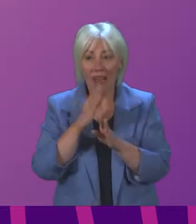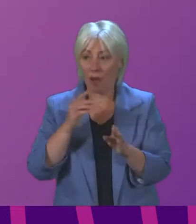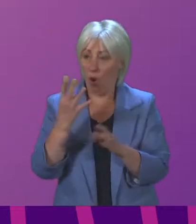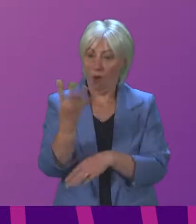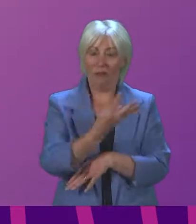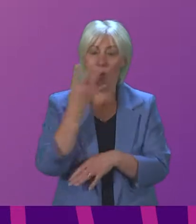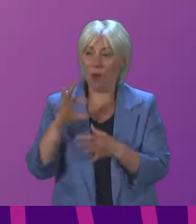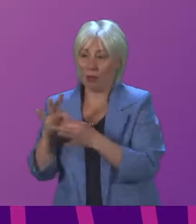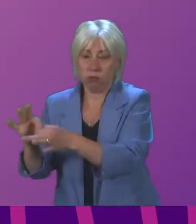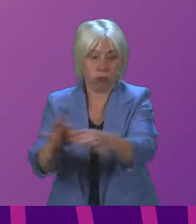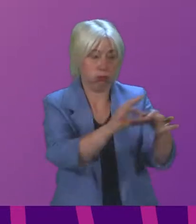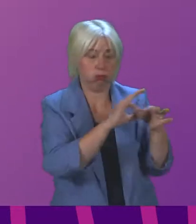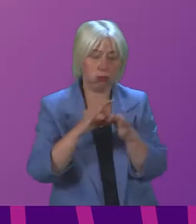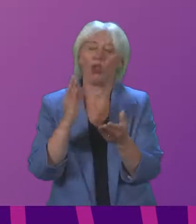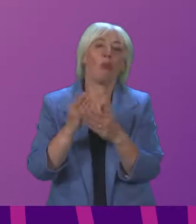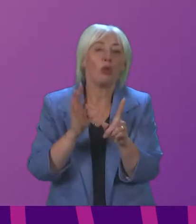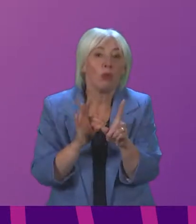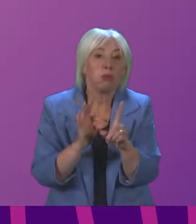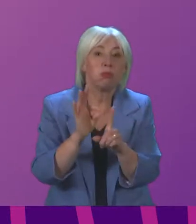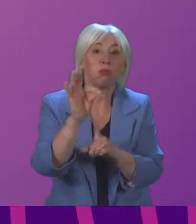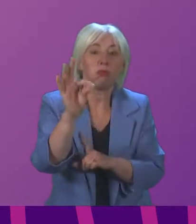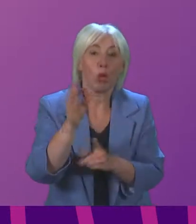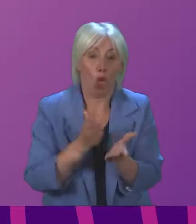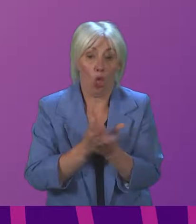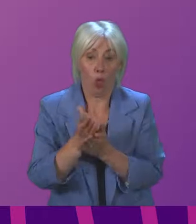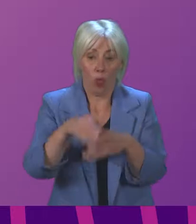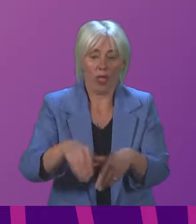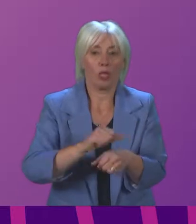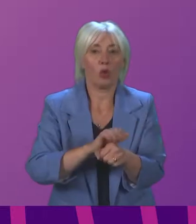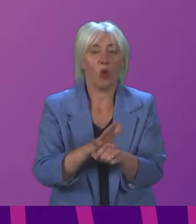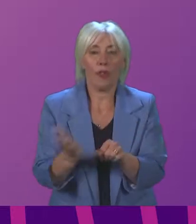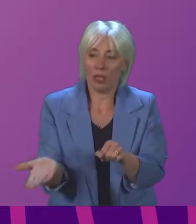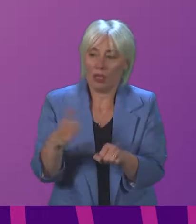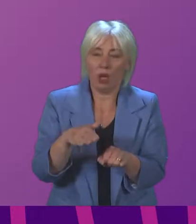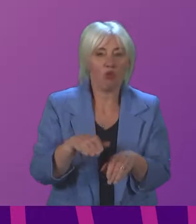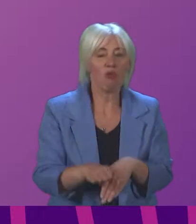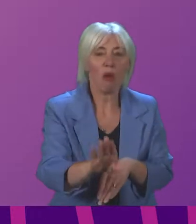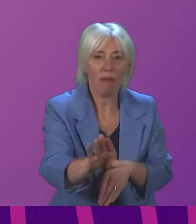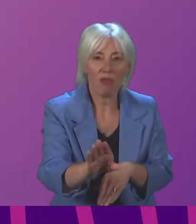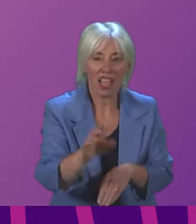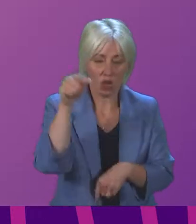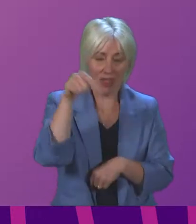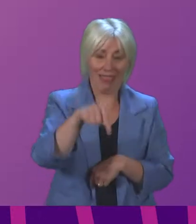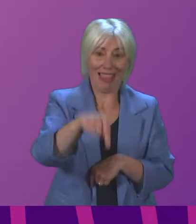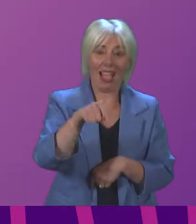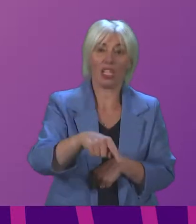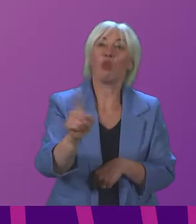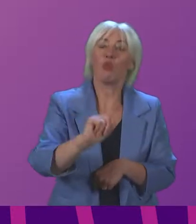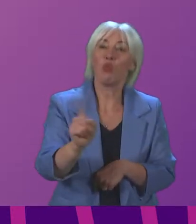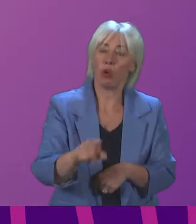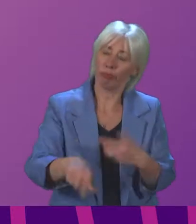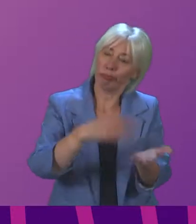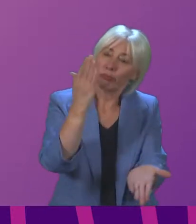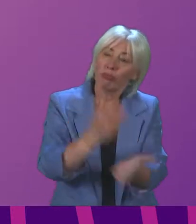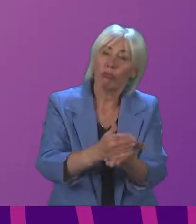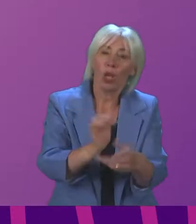much progress in the work of COVID recovery. Because what COVID recovery has to be about is about ensuring we